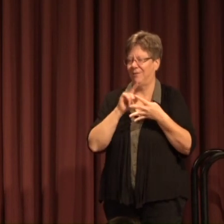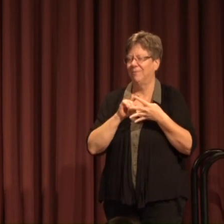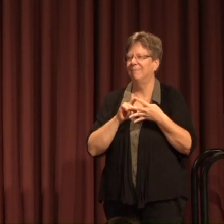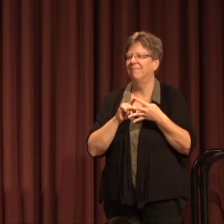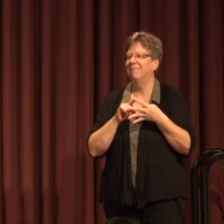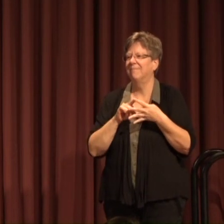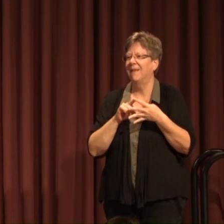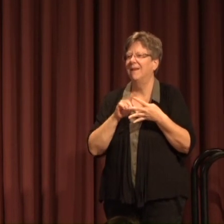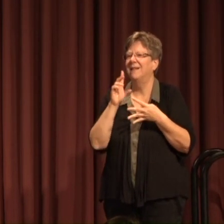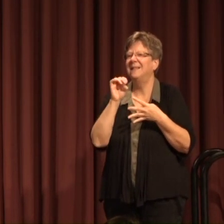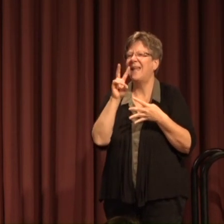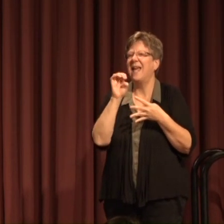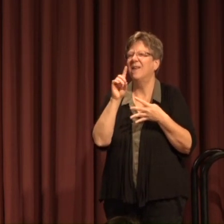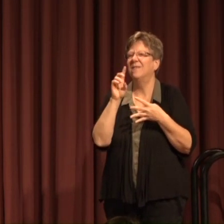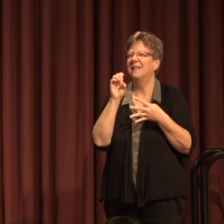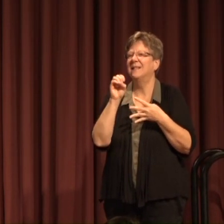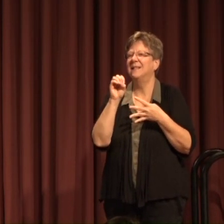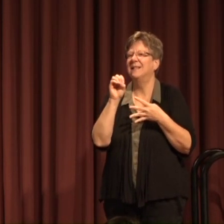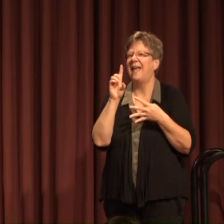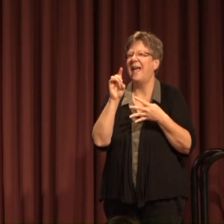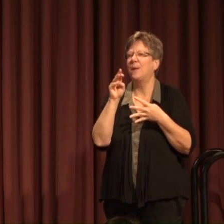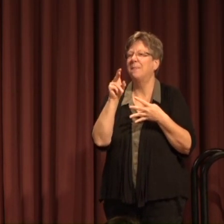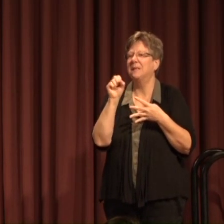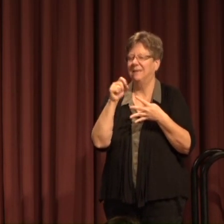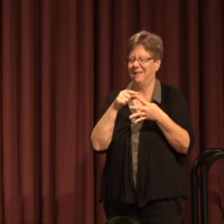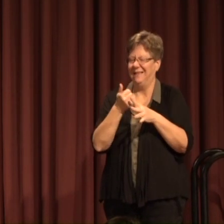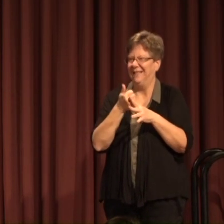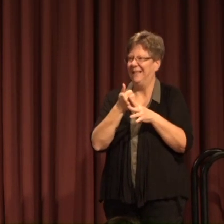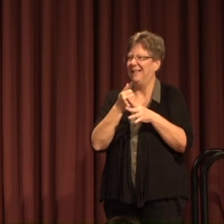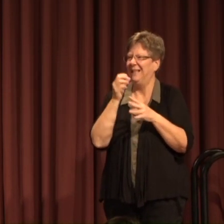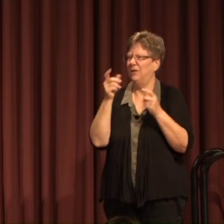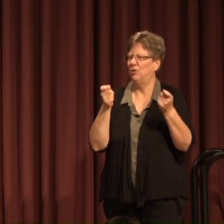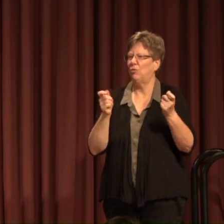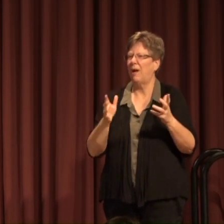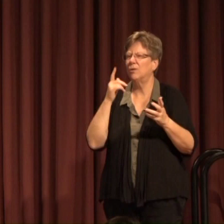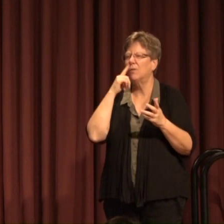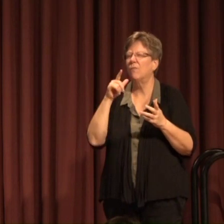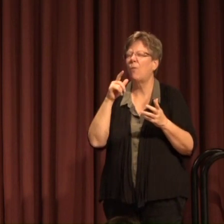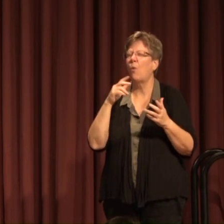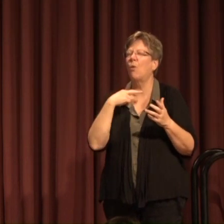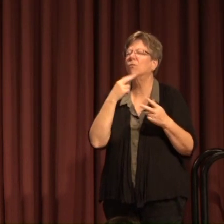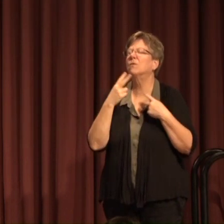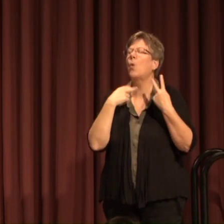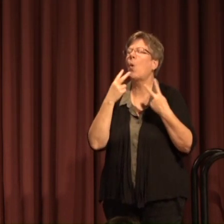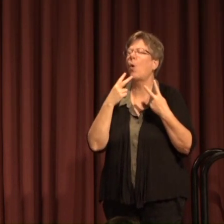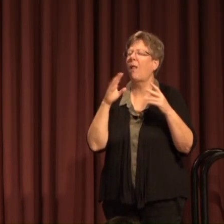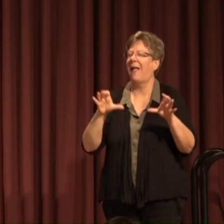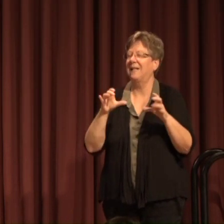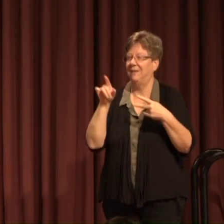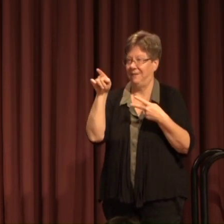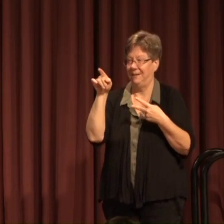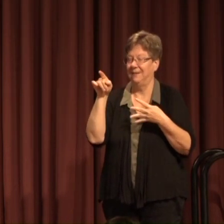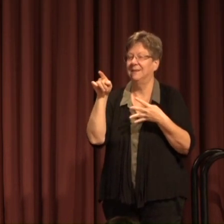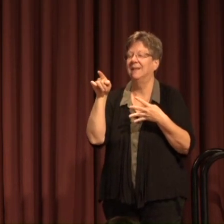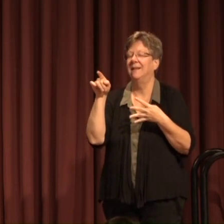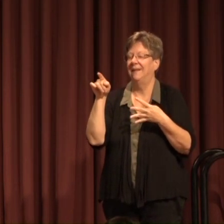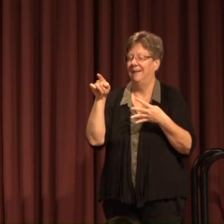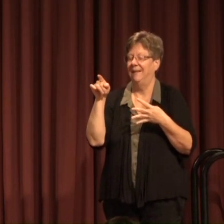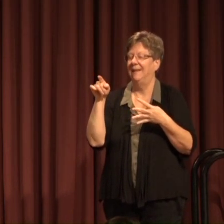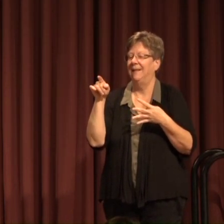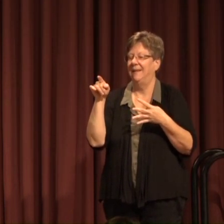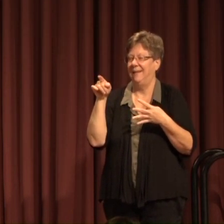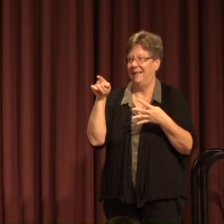first David Edmunds David is the director of choral activities in our college and David has